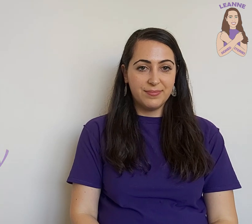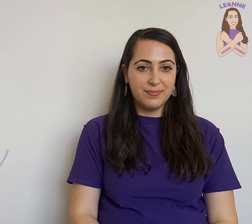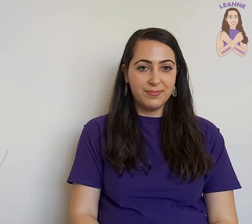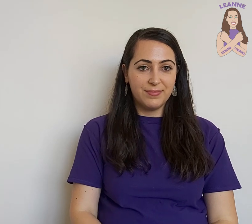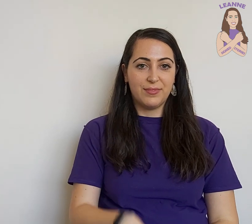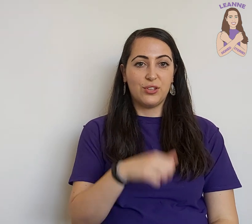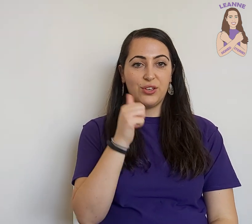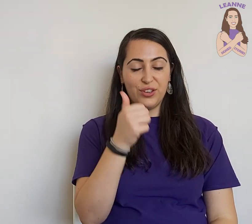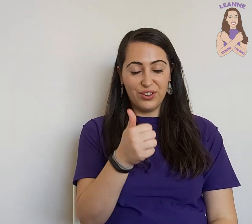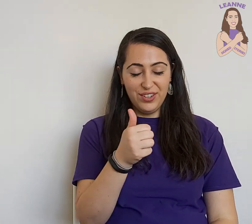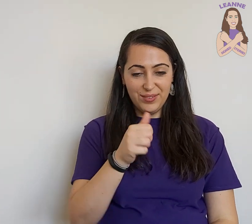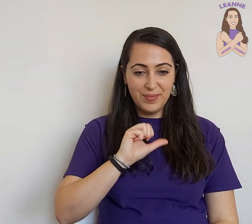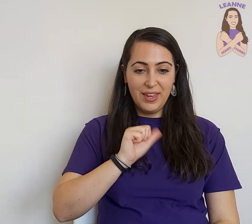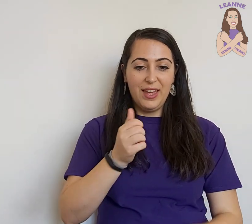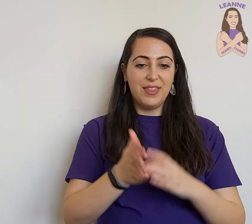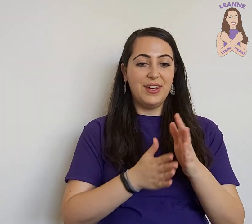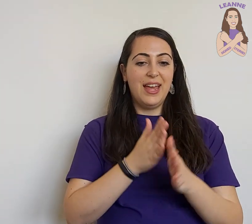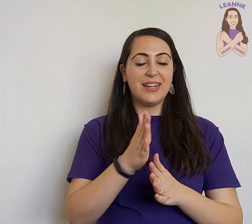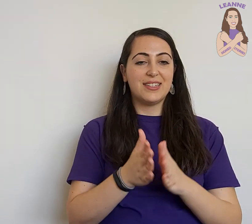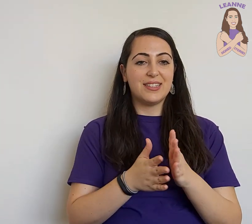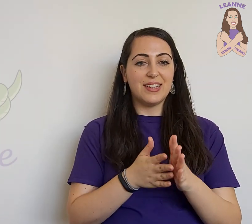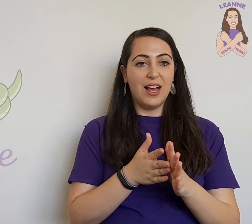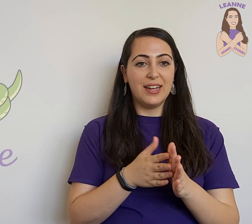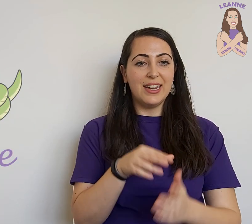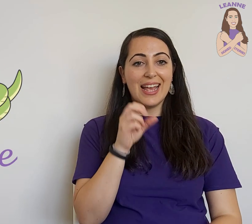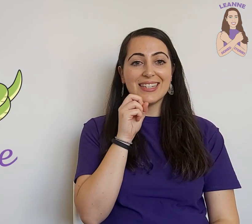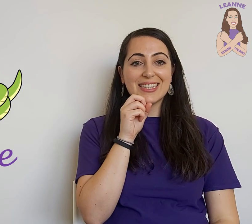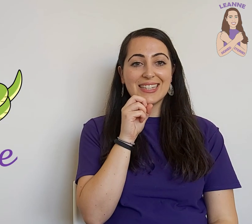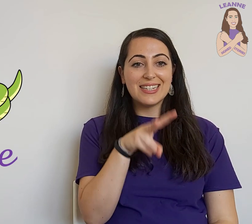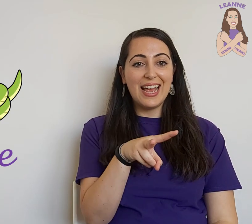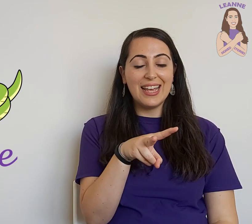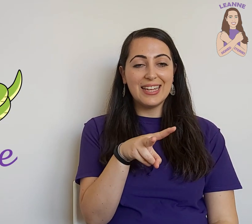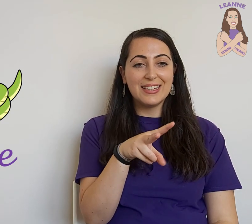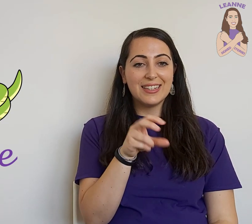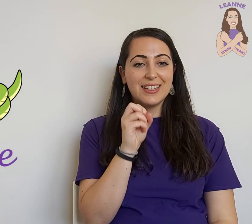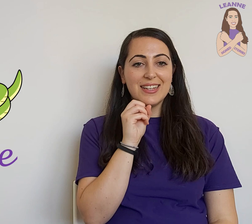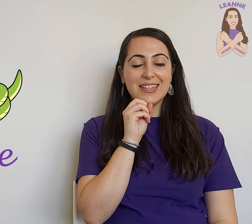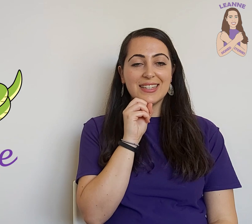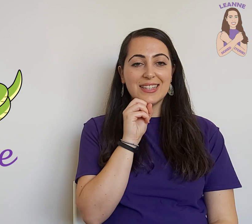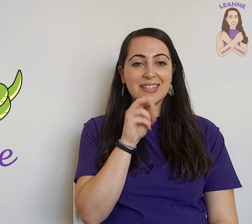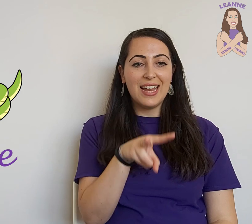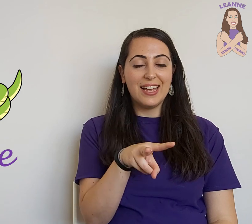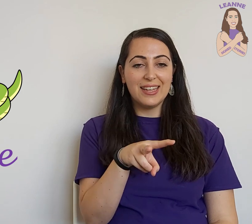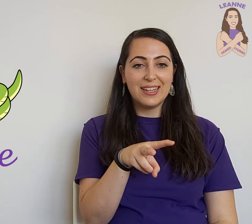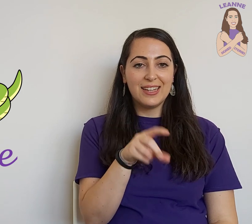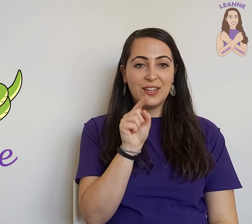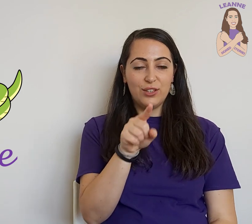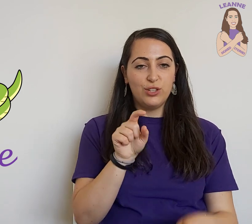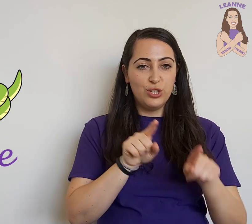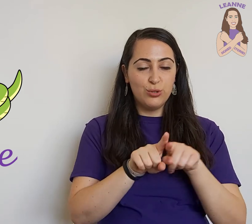Good. The next sign is snake, snake. You try.